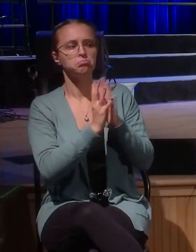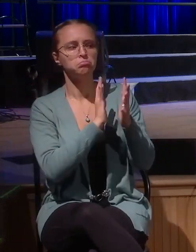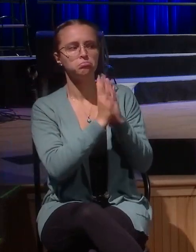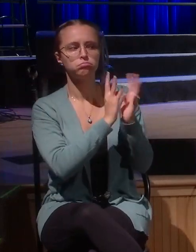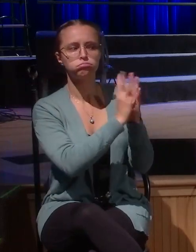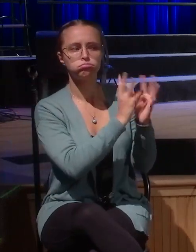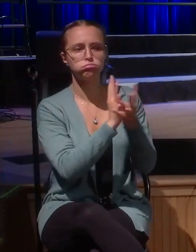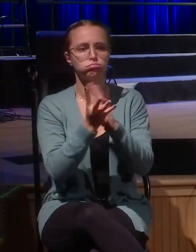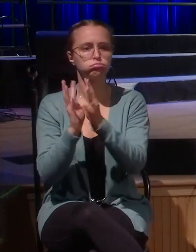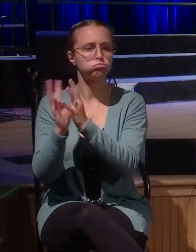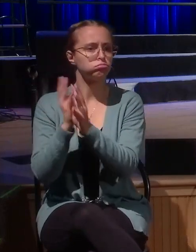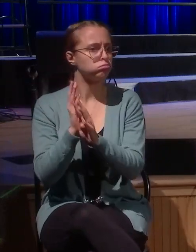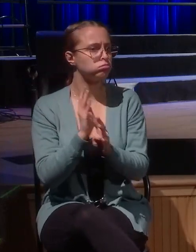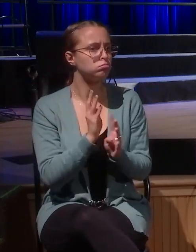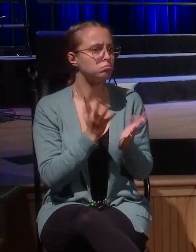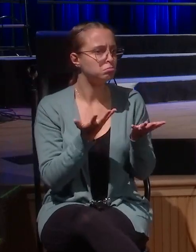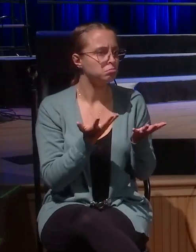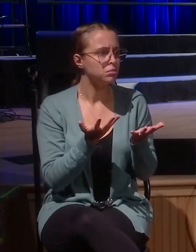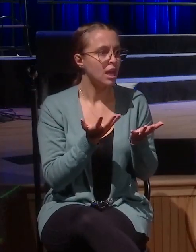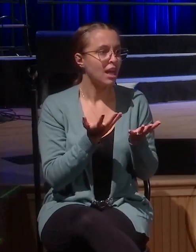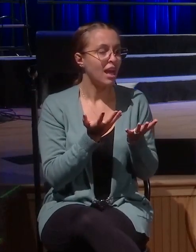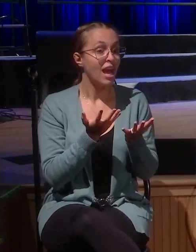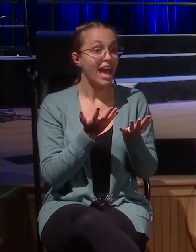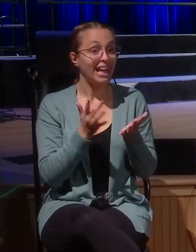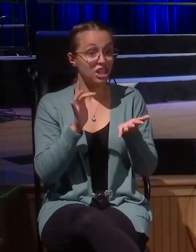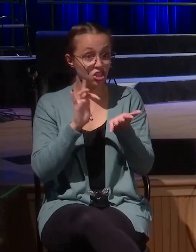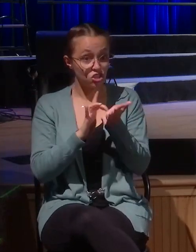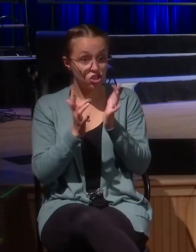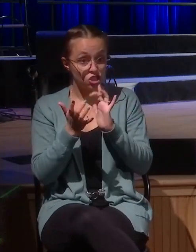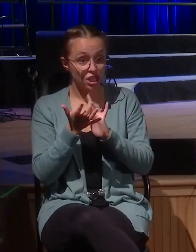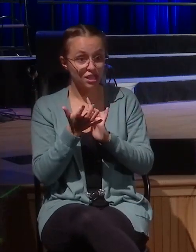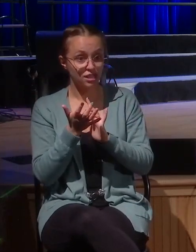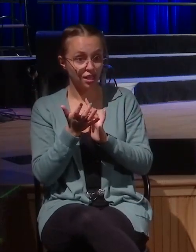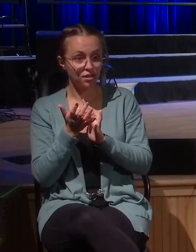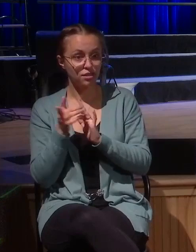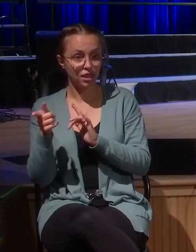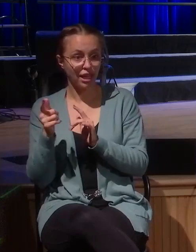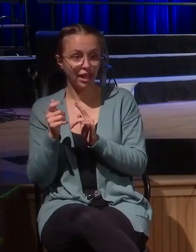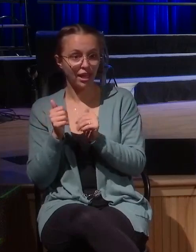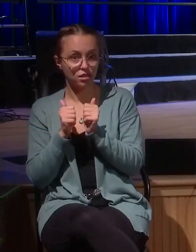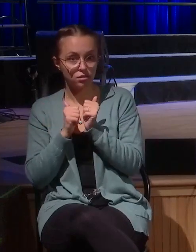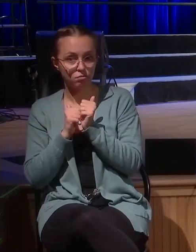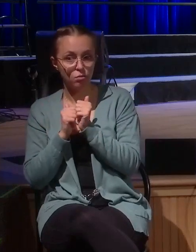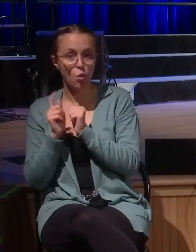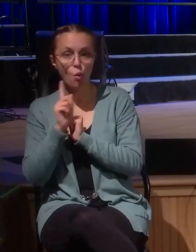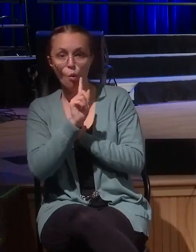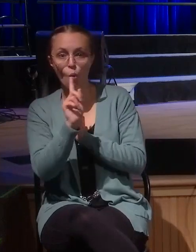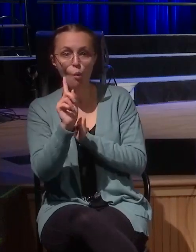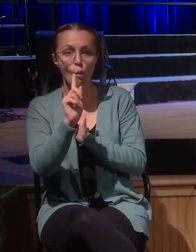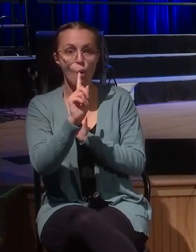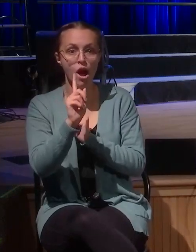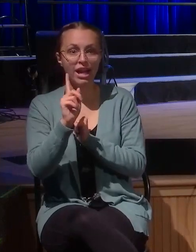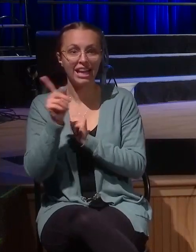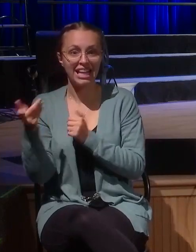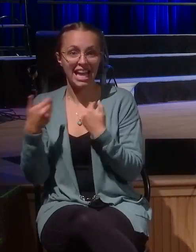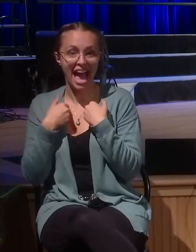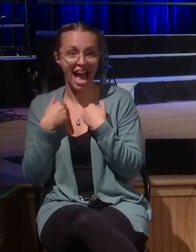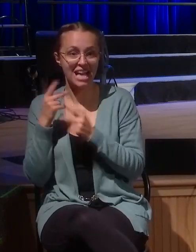gets closer, there's people following him. His disciples are with him. People are being healed. There's something, there's an excitement. What's going on? He